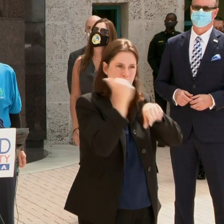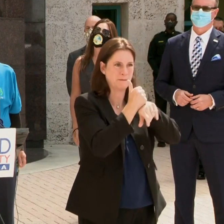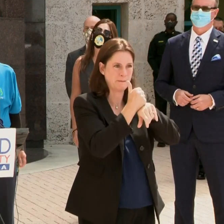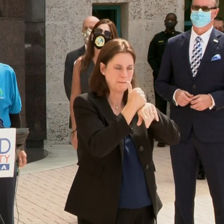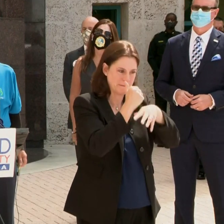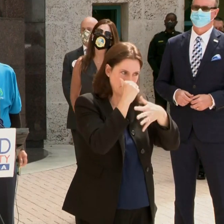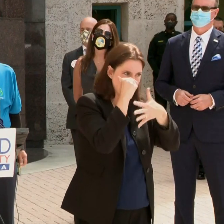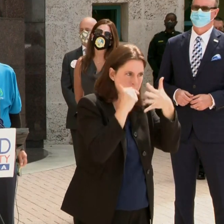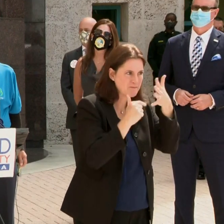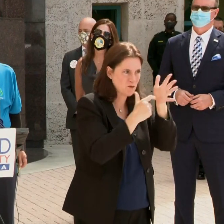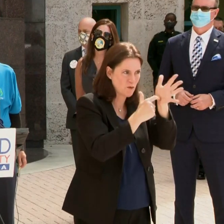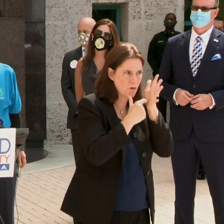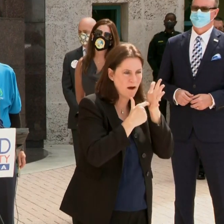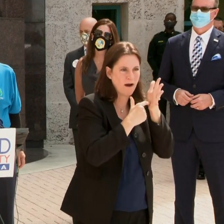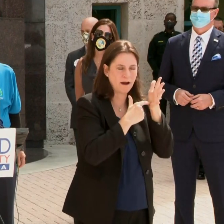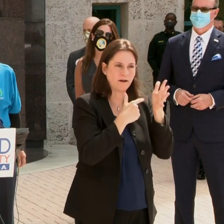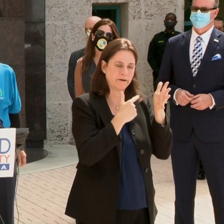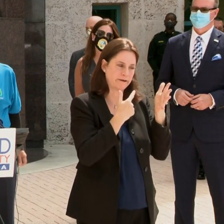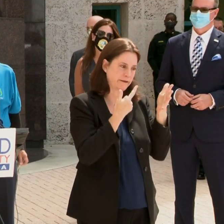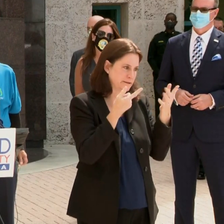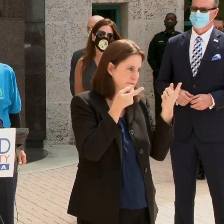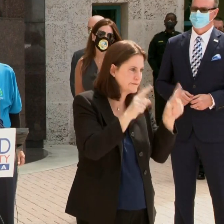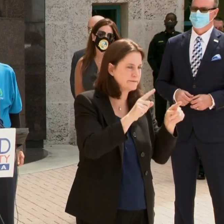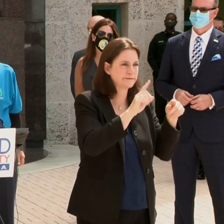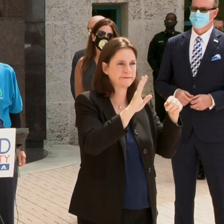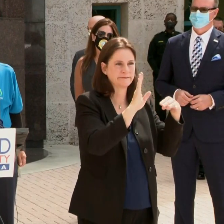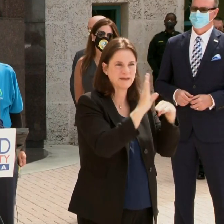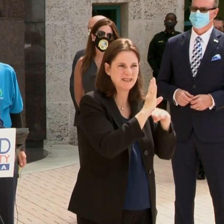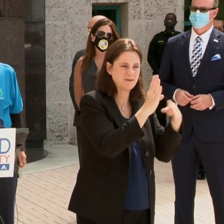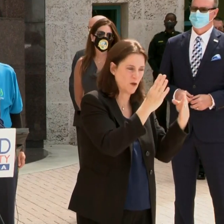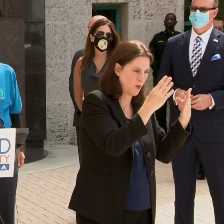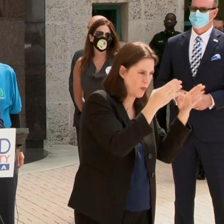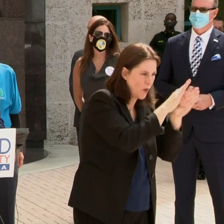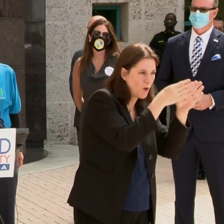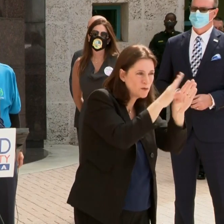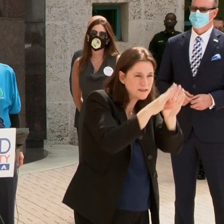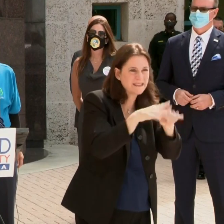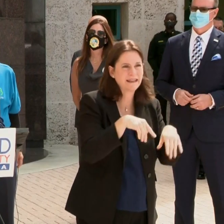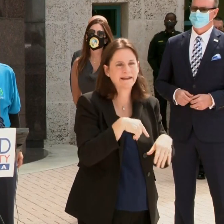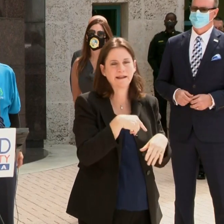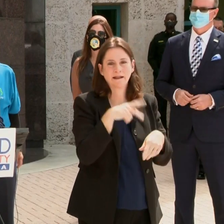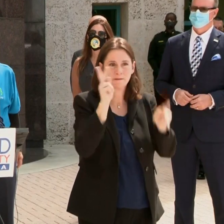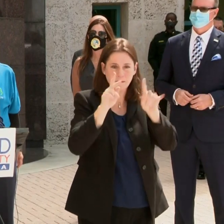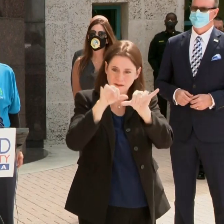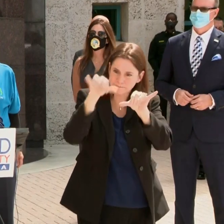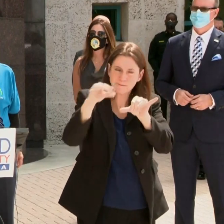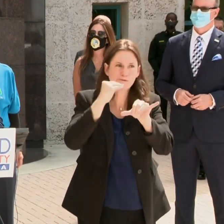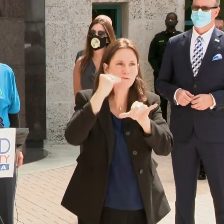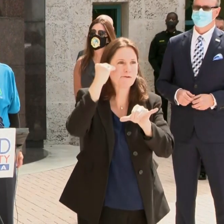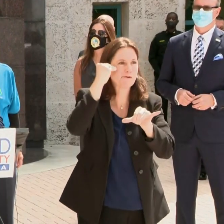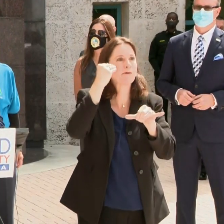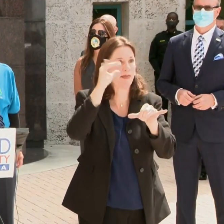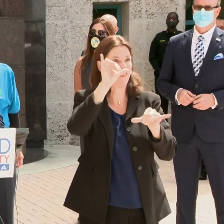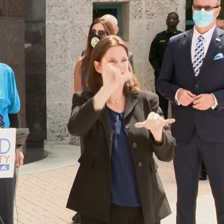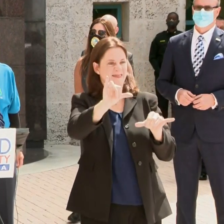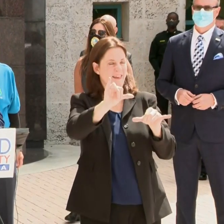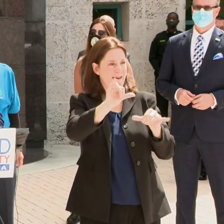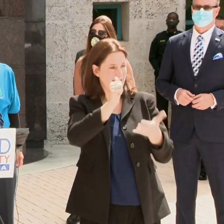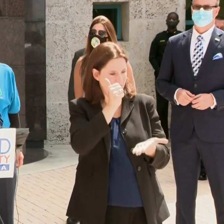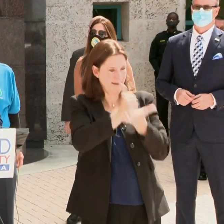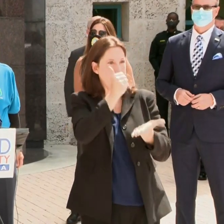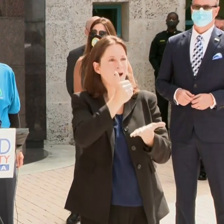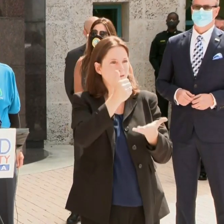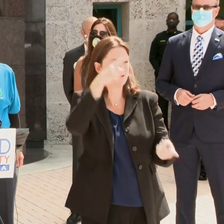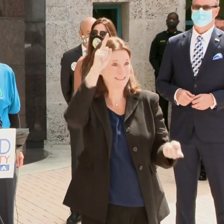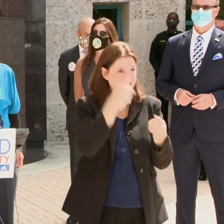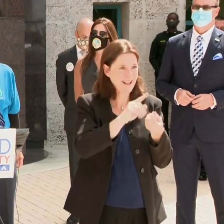to shut down and for folks to stay home. That certainly is